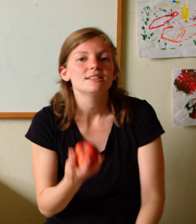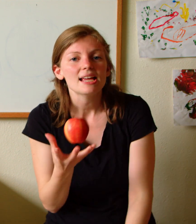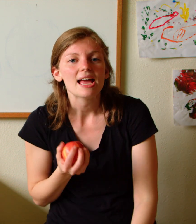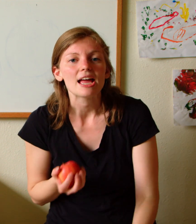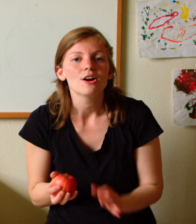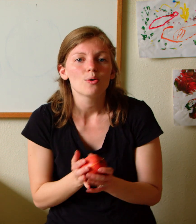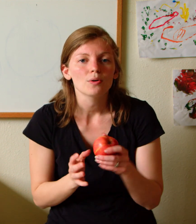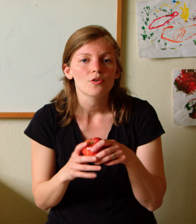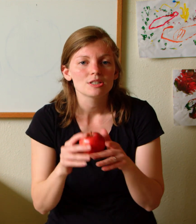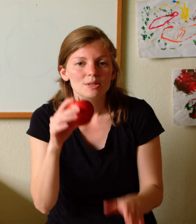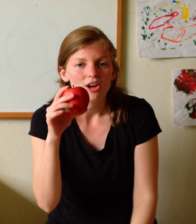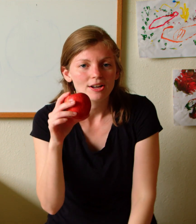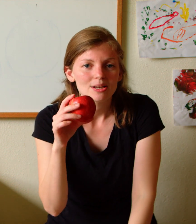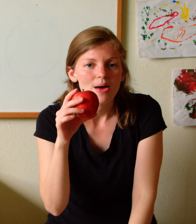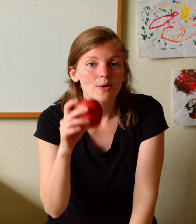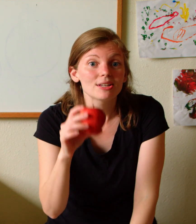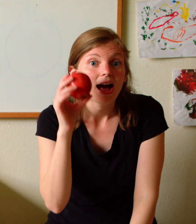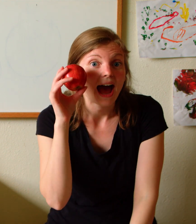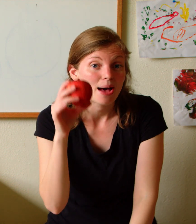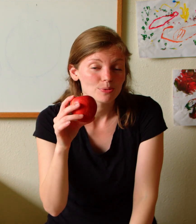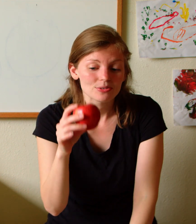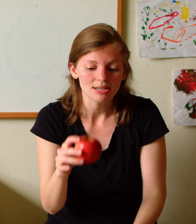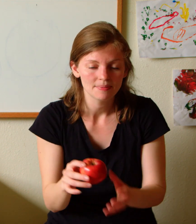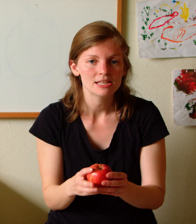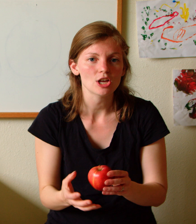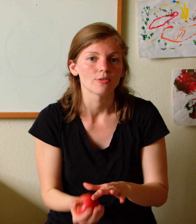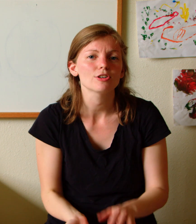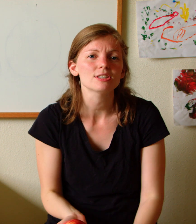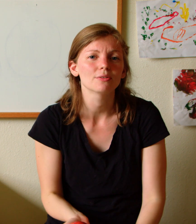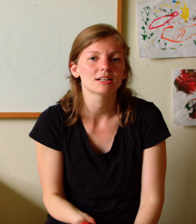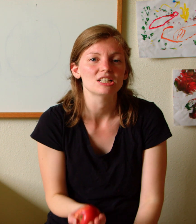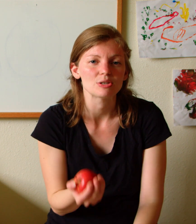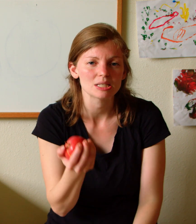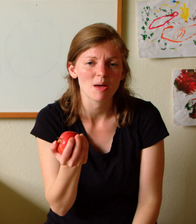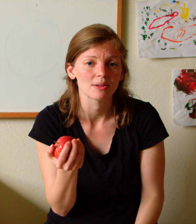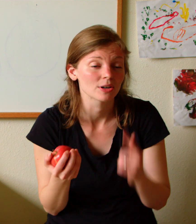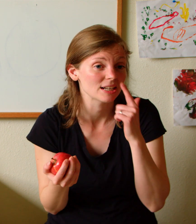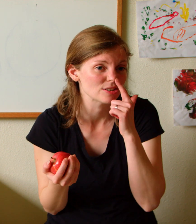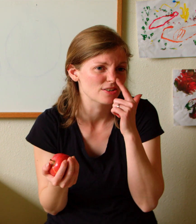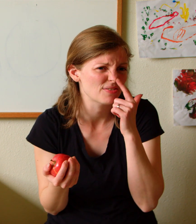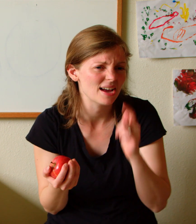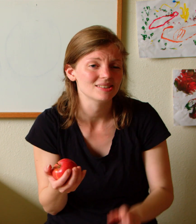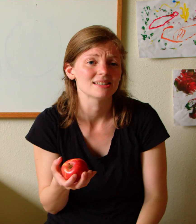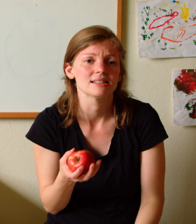today we're going to be talking about apples so first thing we're gonna do is smell them we're gonna use our five senses